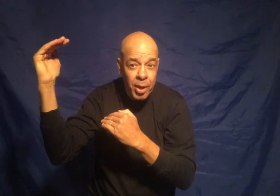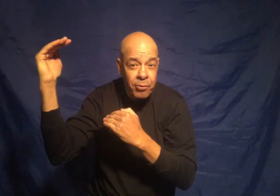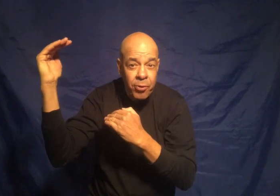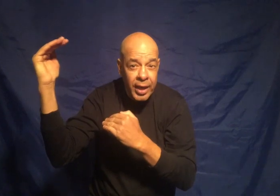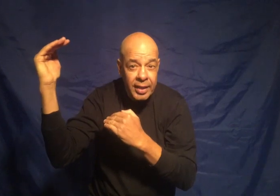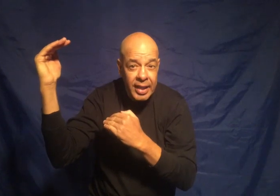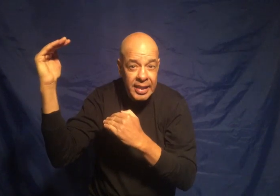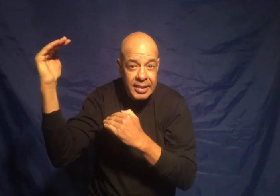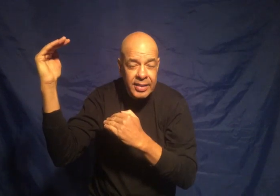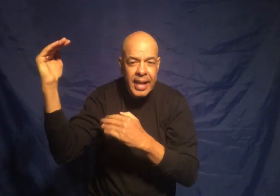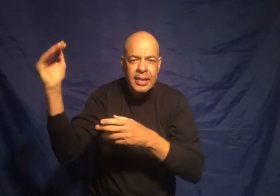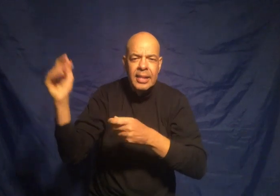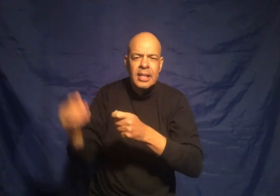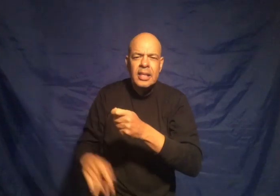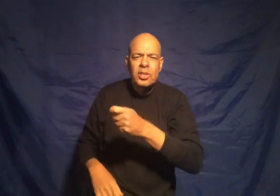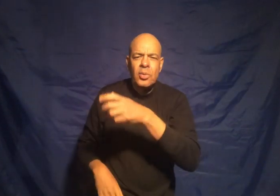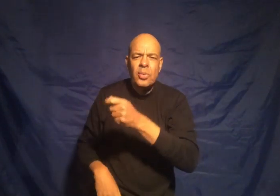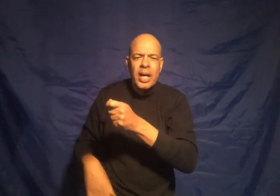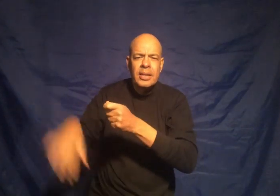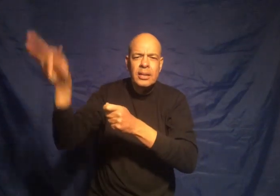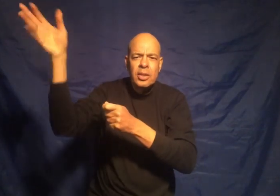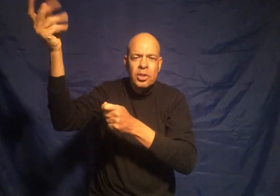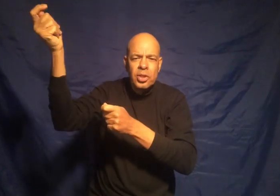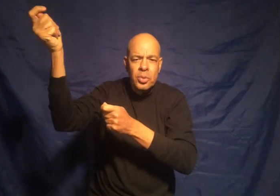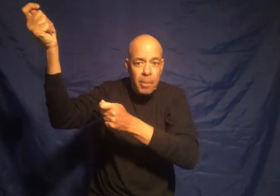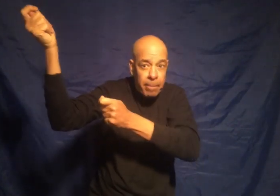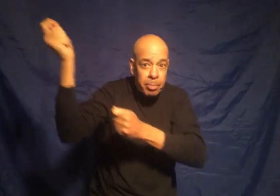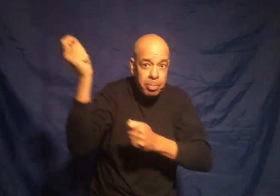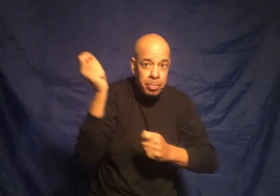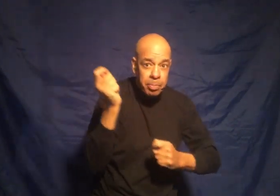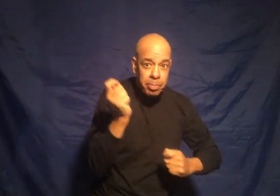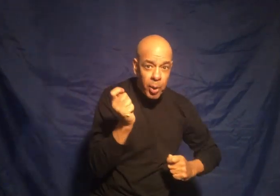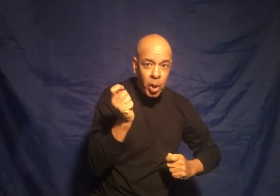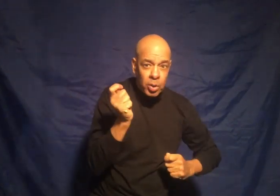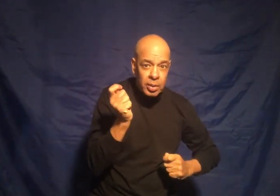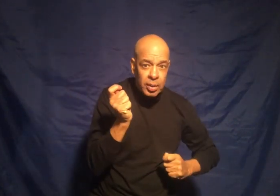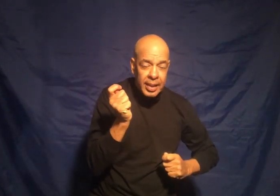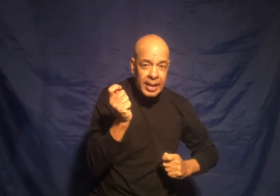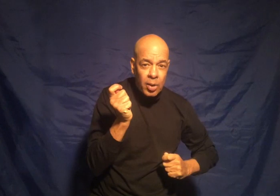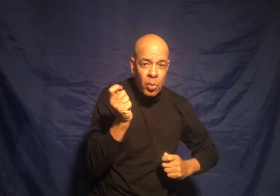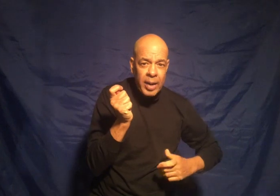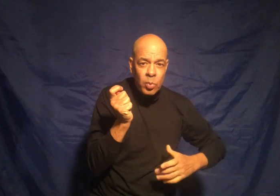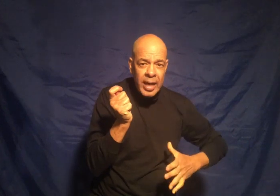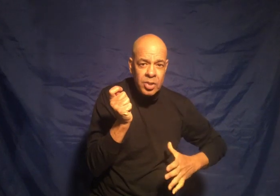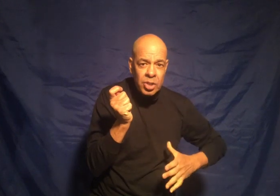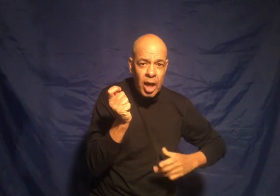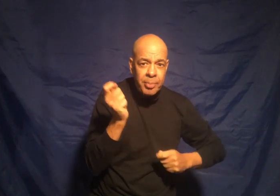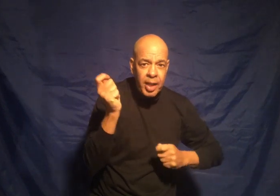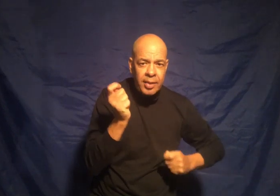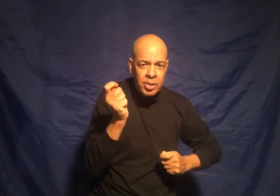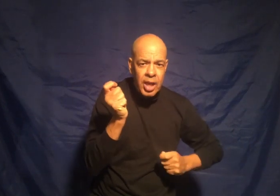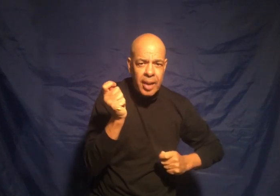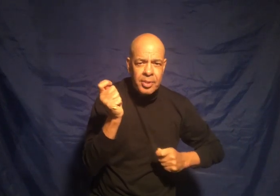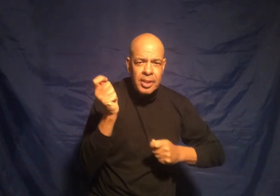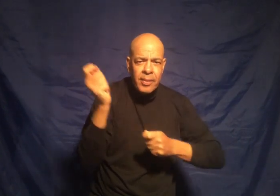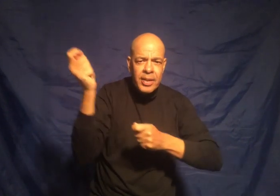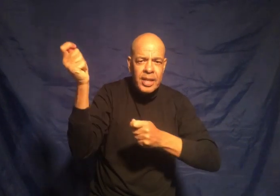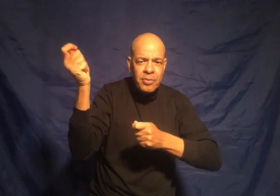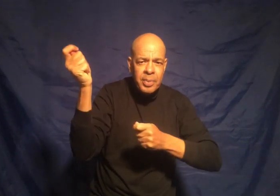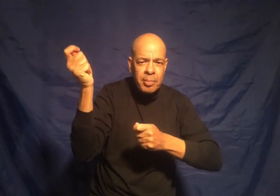a foot at least okay so one two pull now when one stop the other stops if the